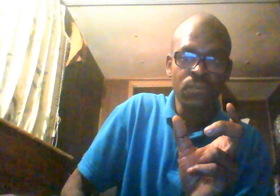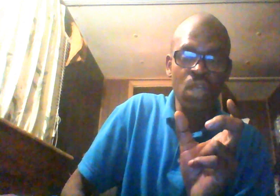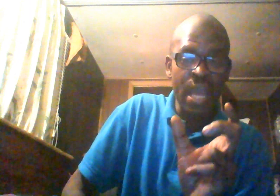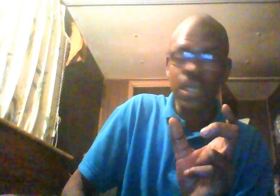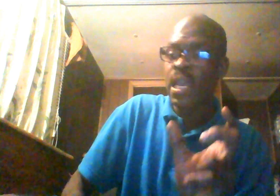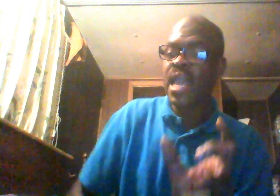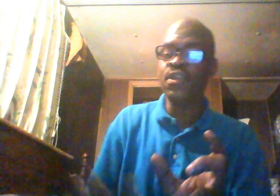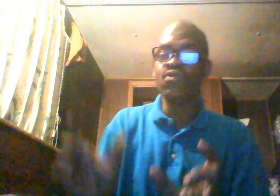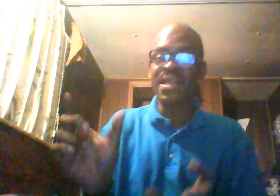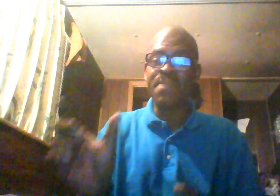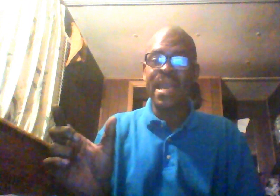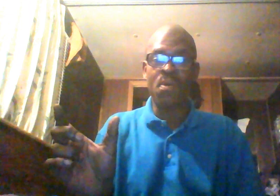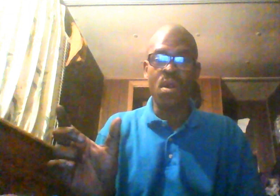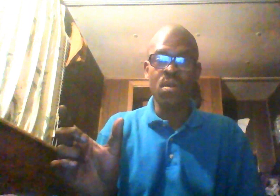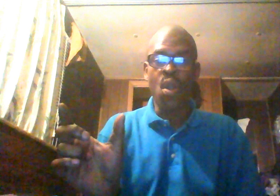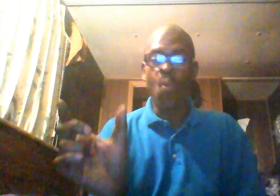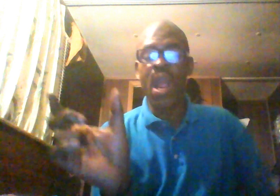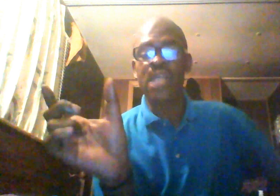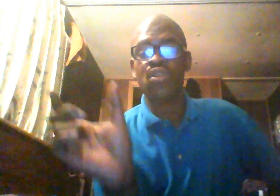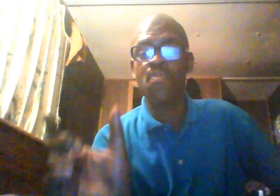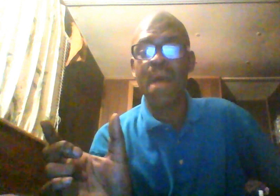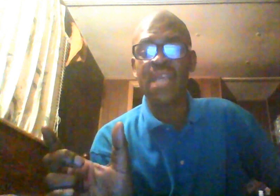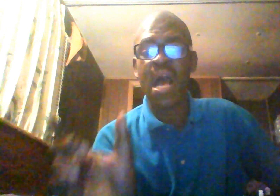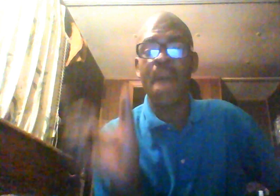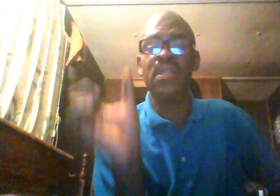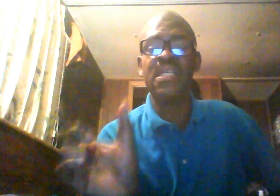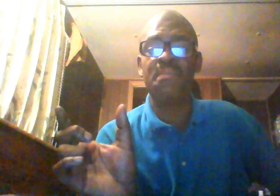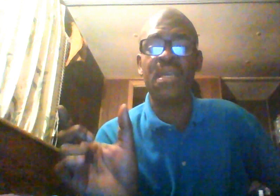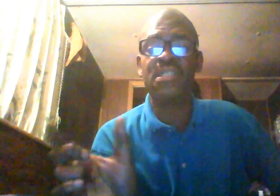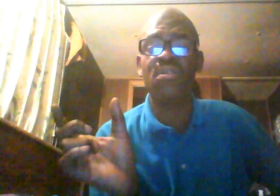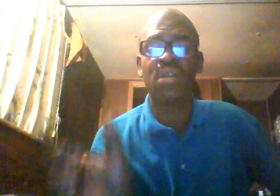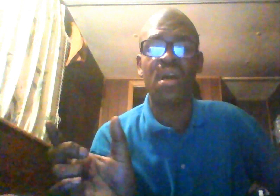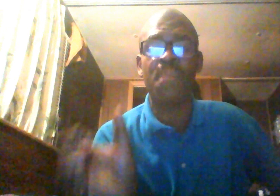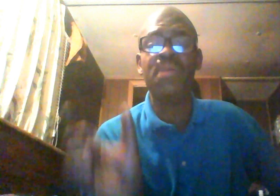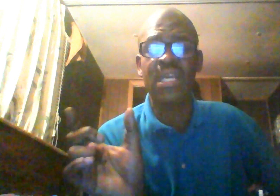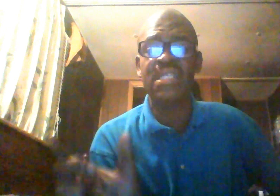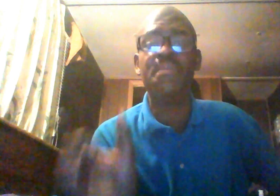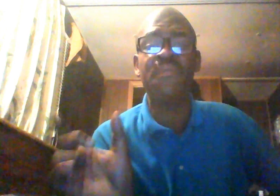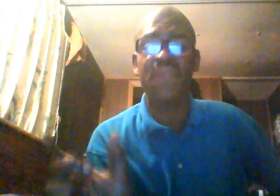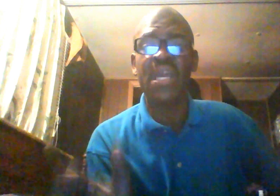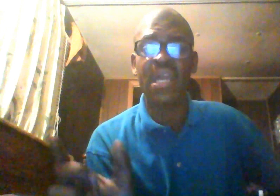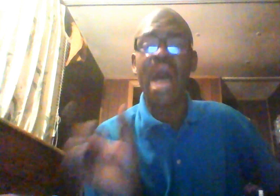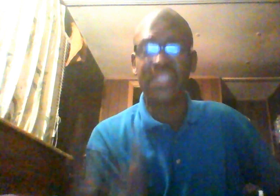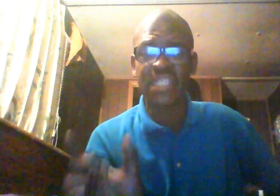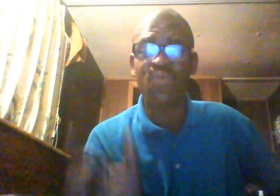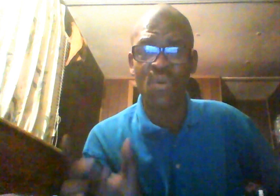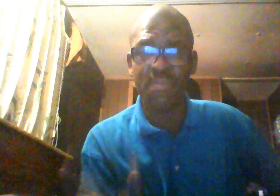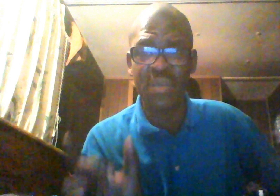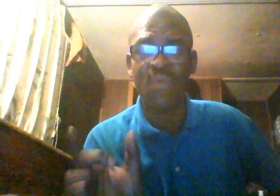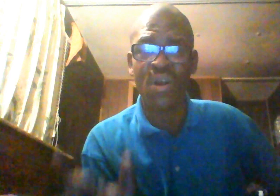Like, and then you got the bad part. Where it's kumbaya. Please let me into your club. Please let me fit in. I just want to be one